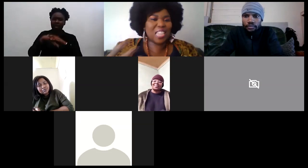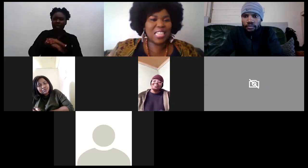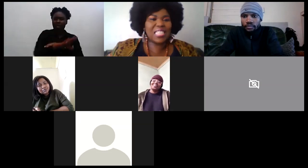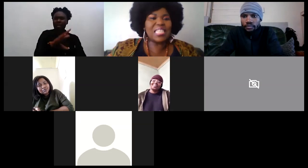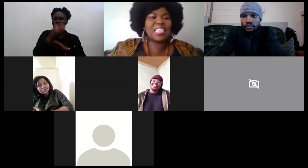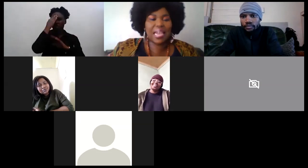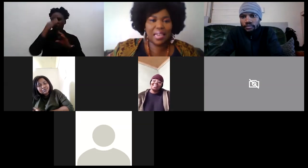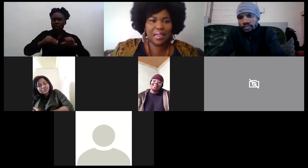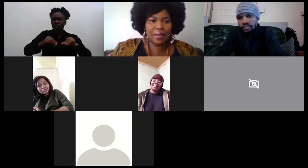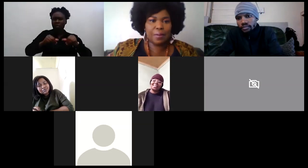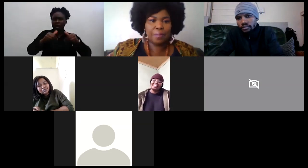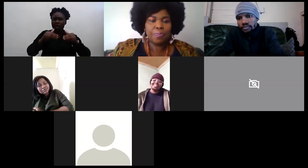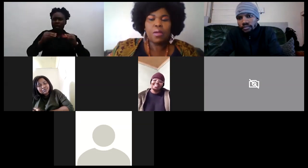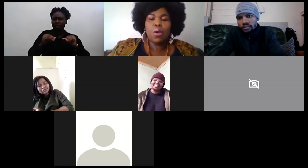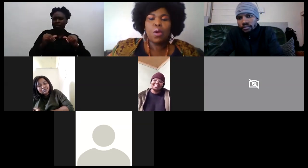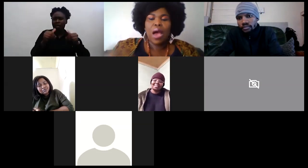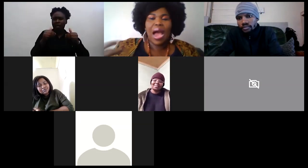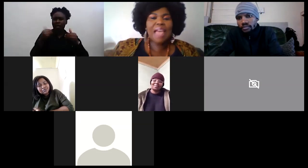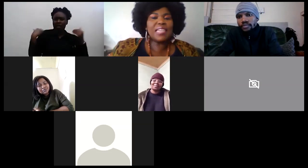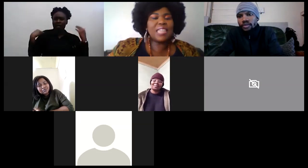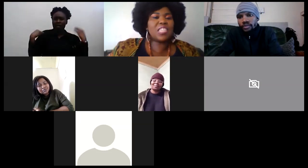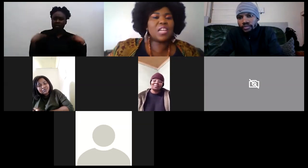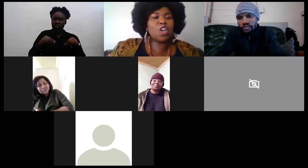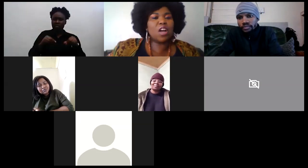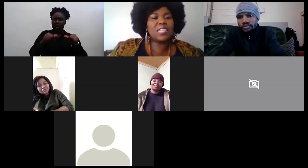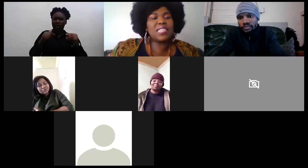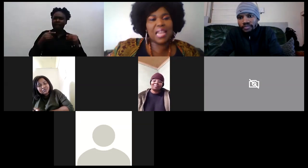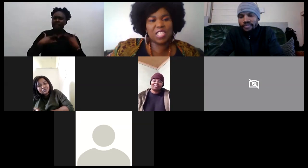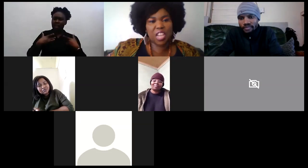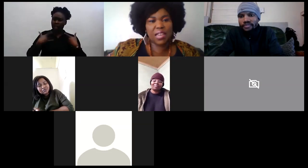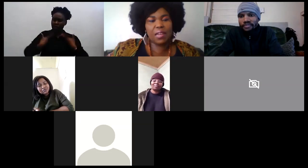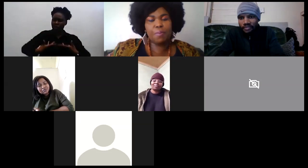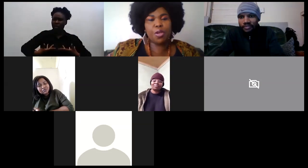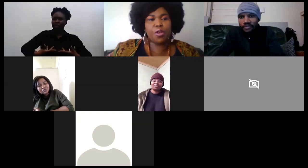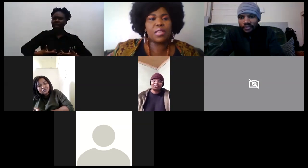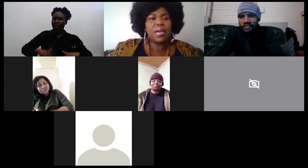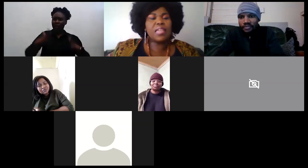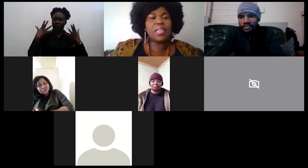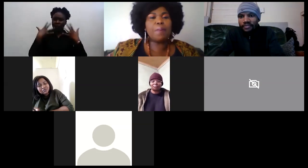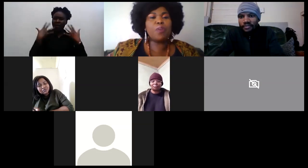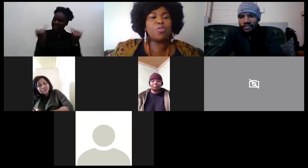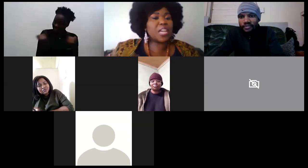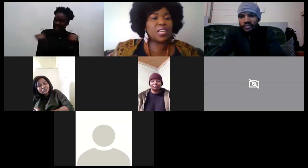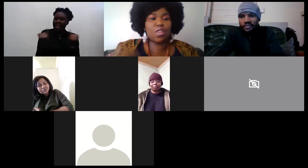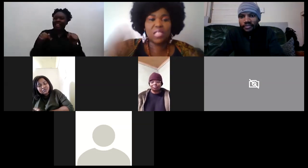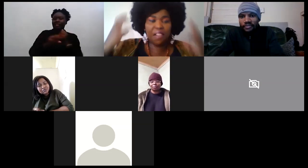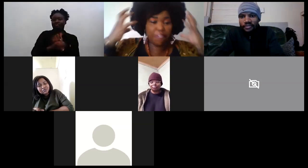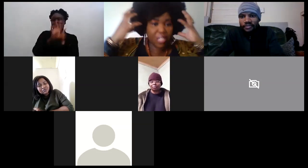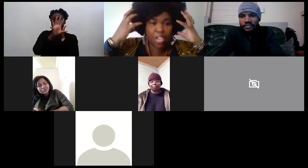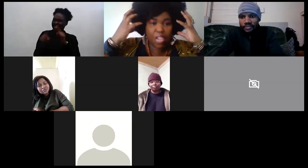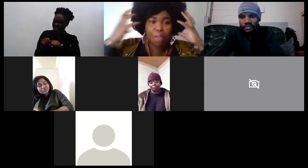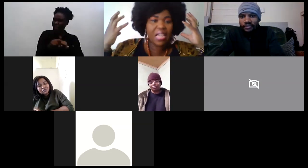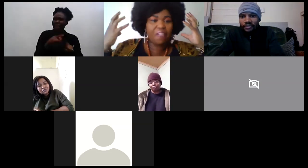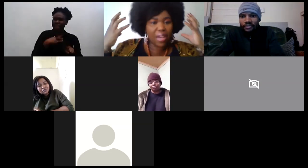refresher this is a check-in i intentionally called it a check-in because it's about you checking yourself